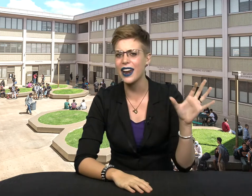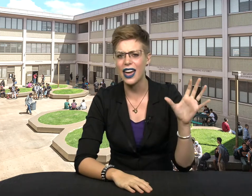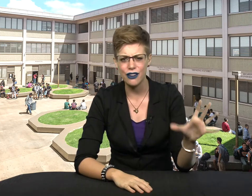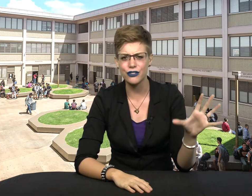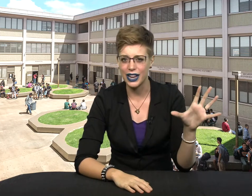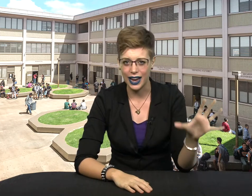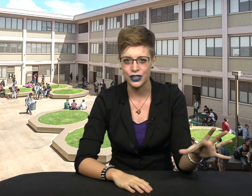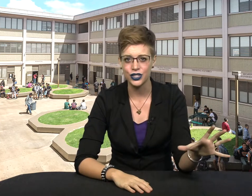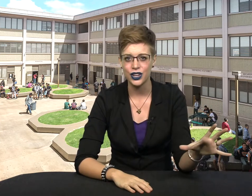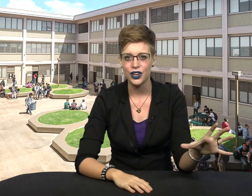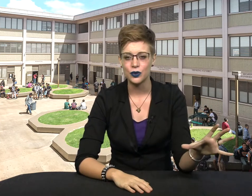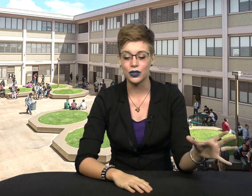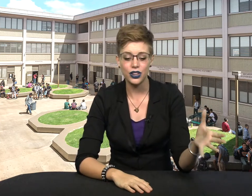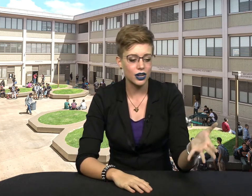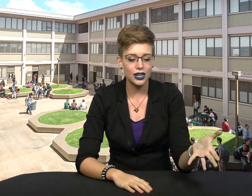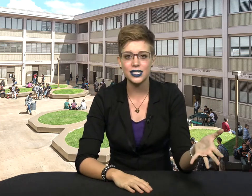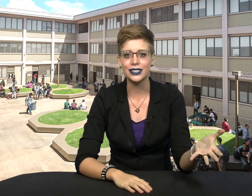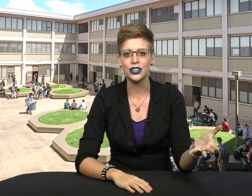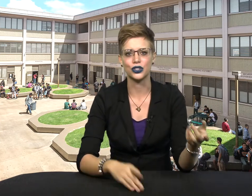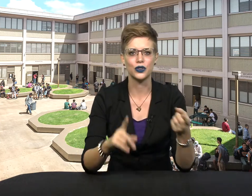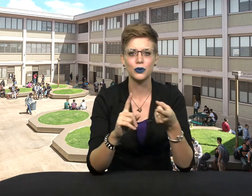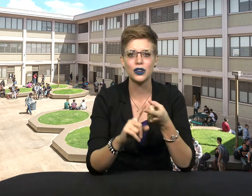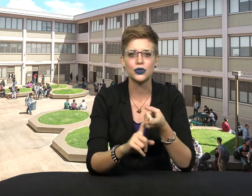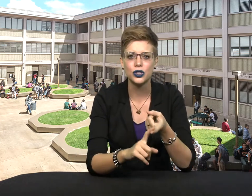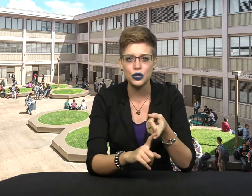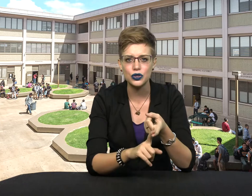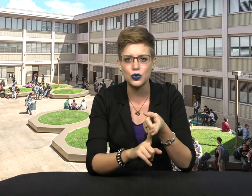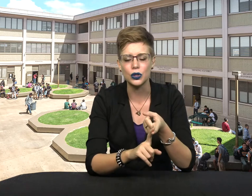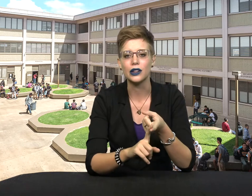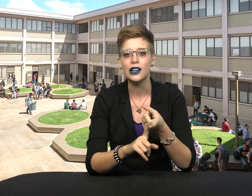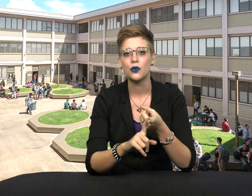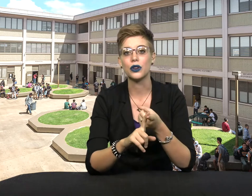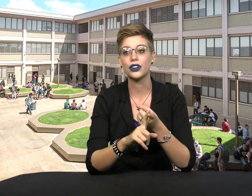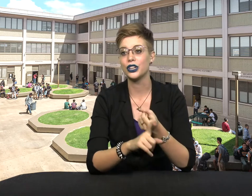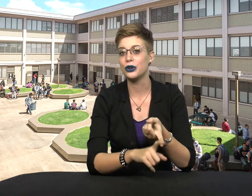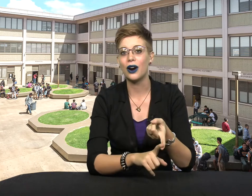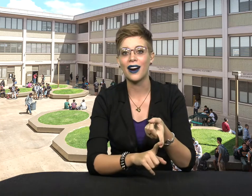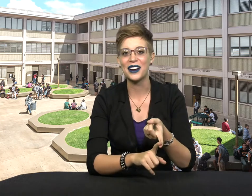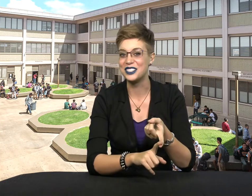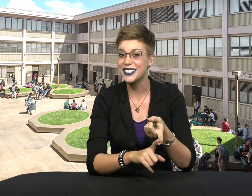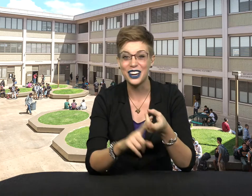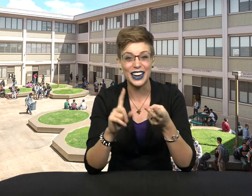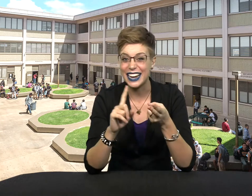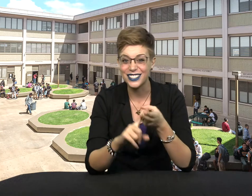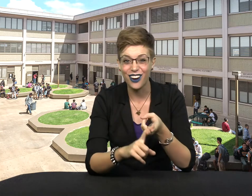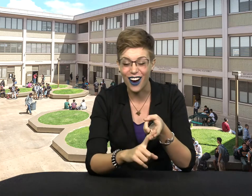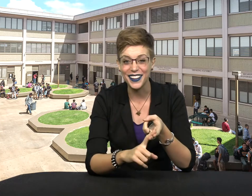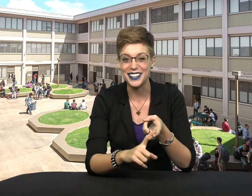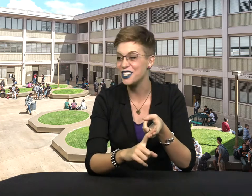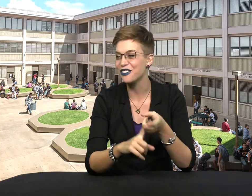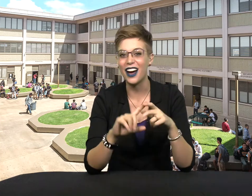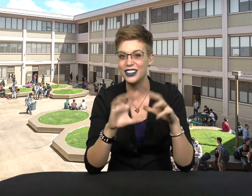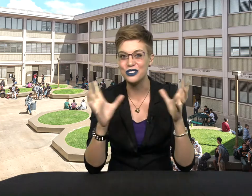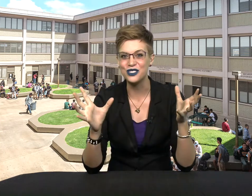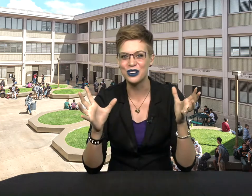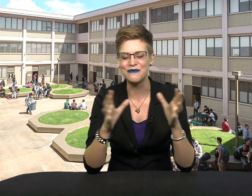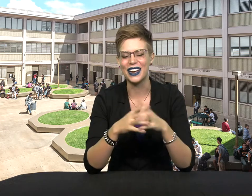every age. Whether you're a teenager who's moving to a new school. Whether you are just going into college and you've got new dorm mates.